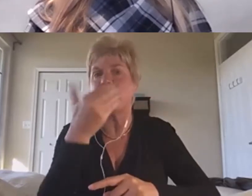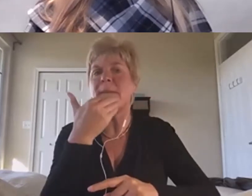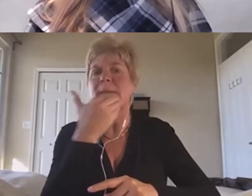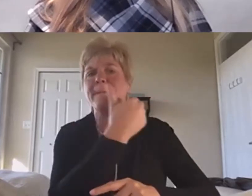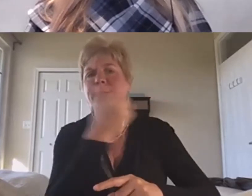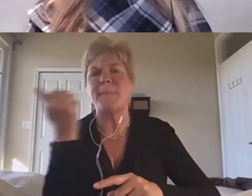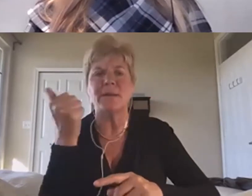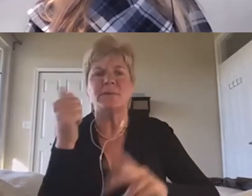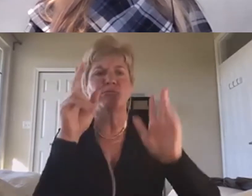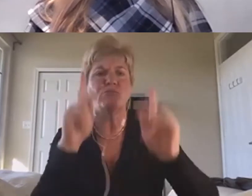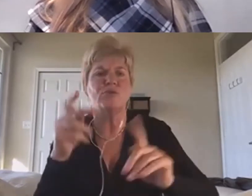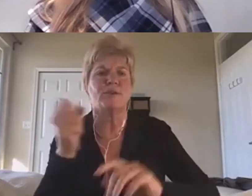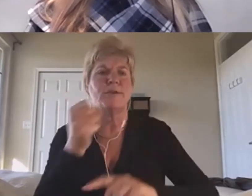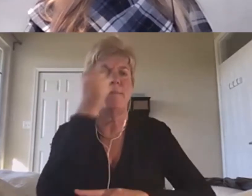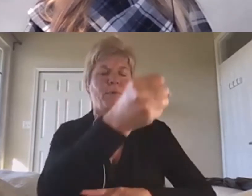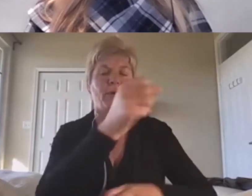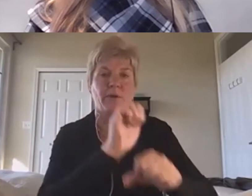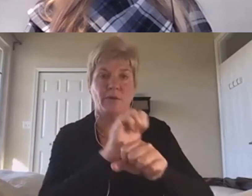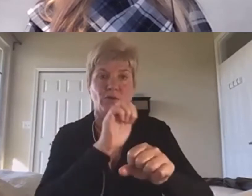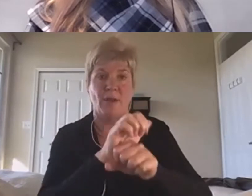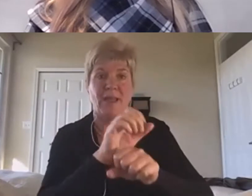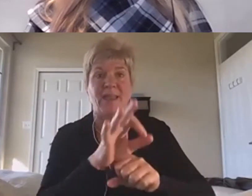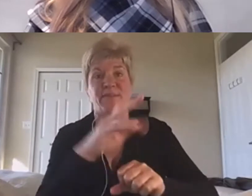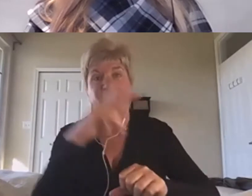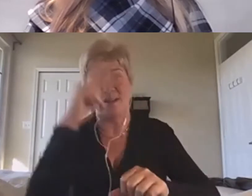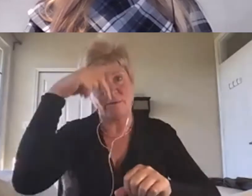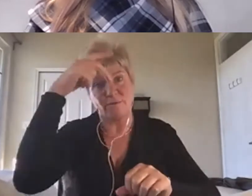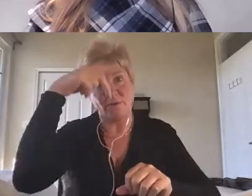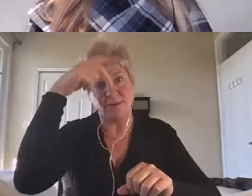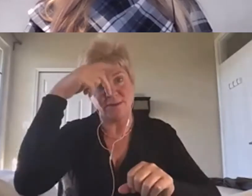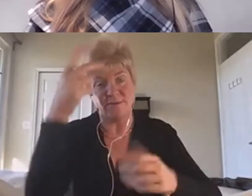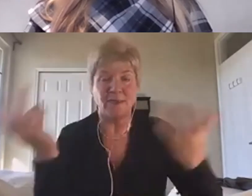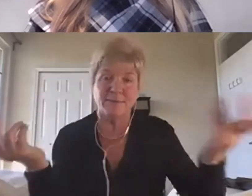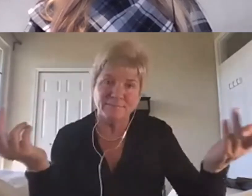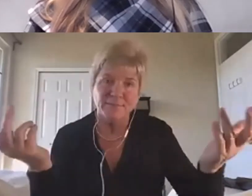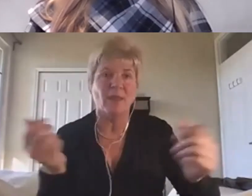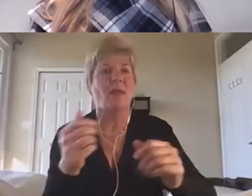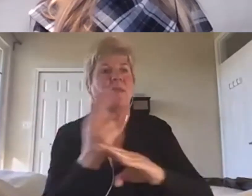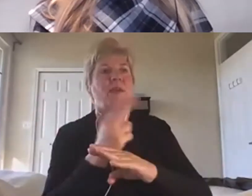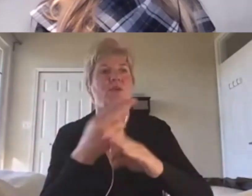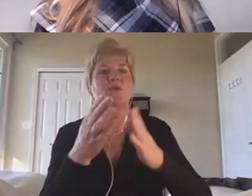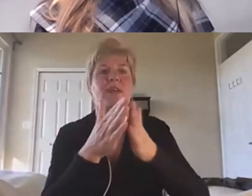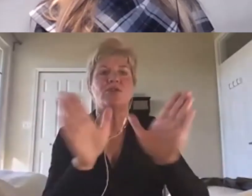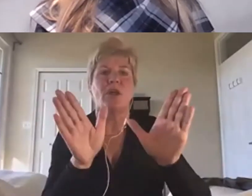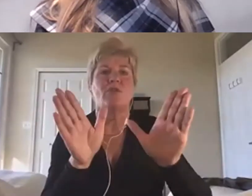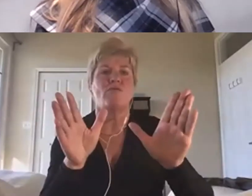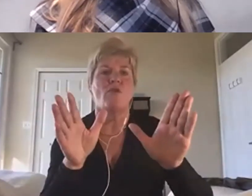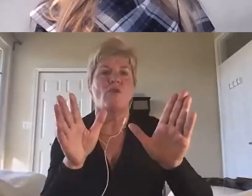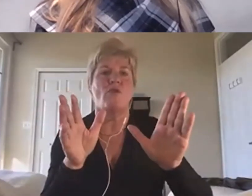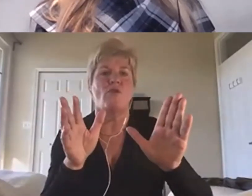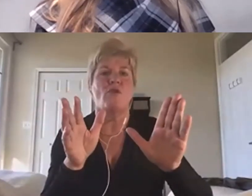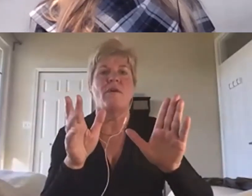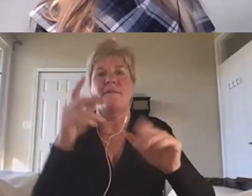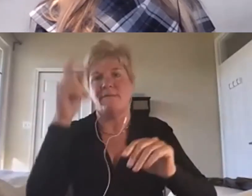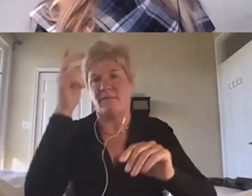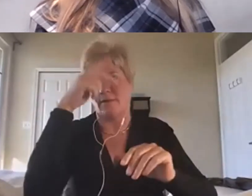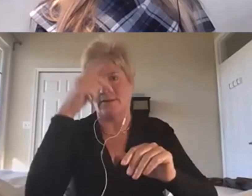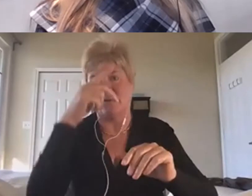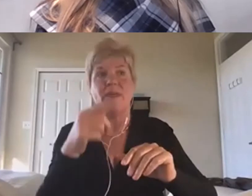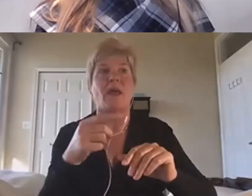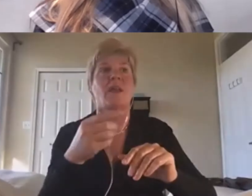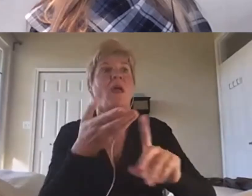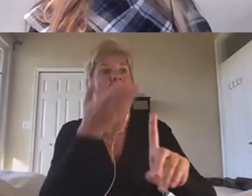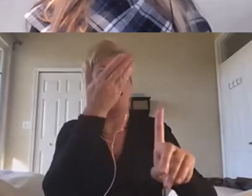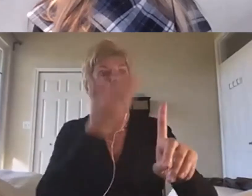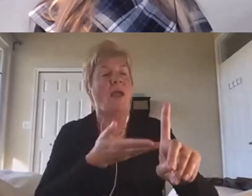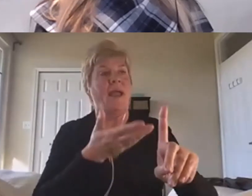and there isn't a general acceptance that the best talent is better than not the